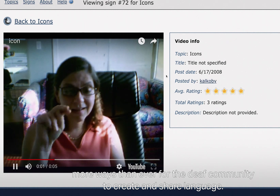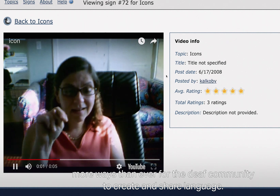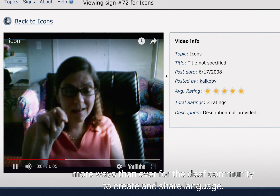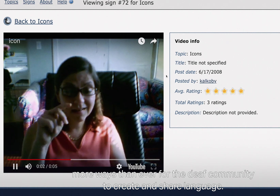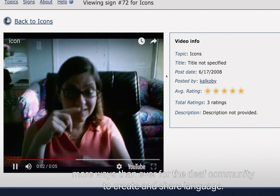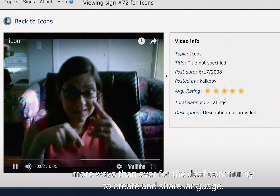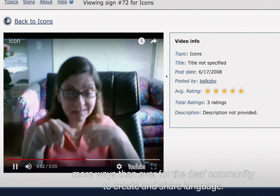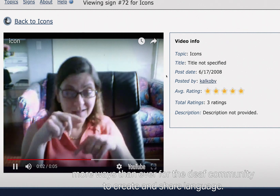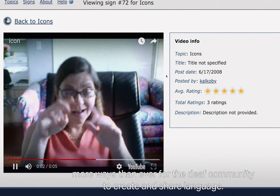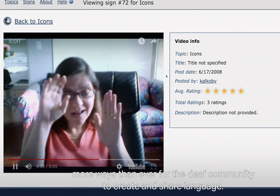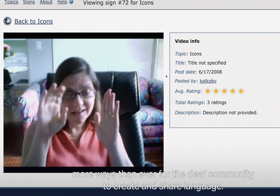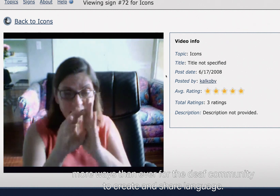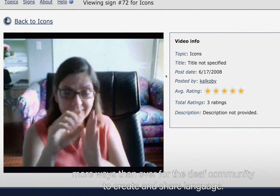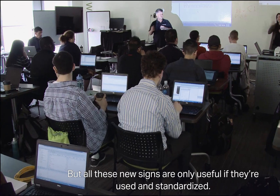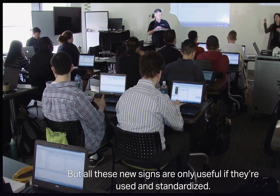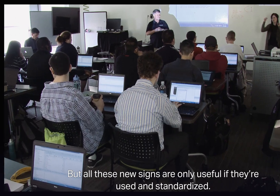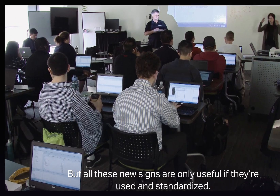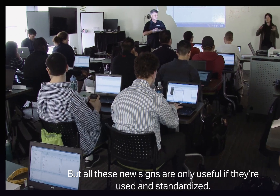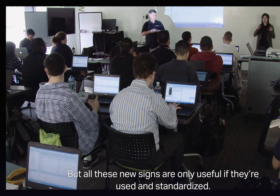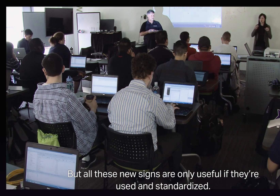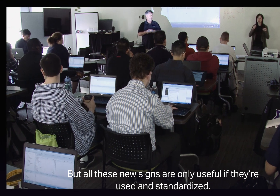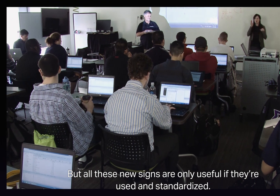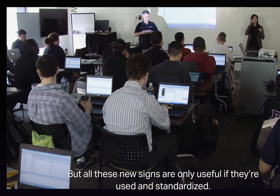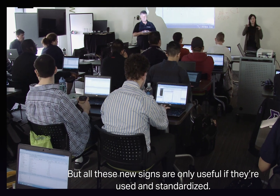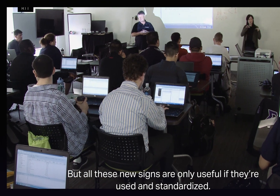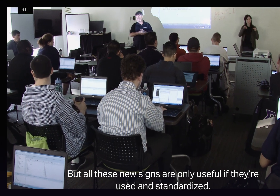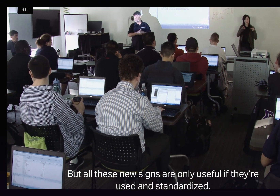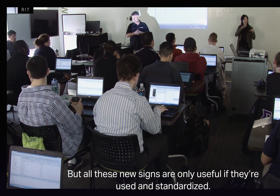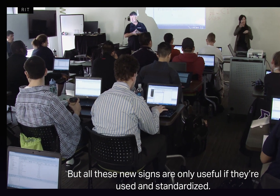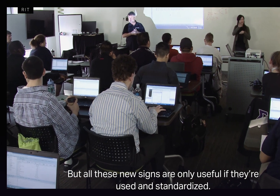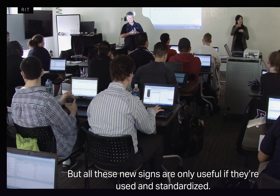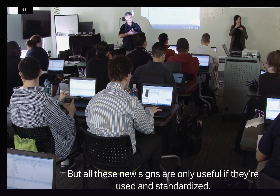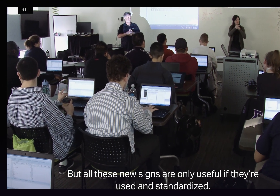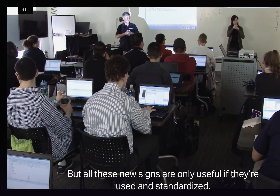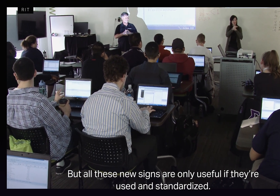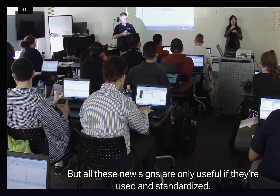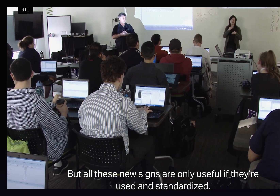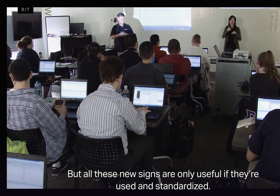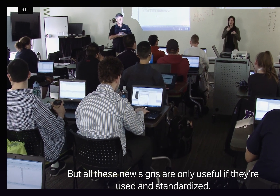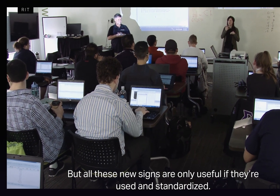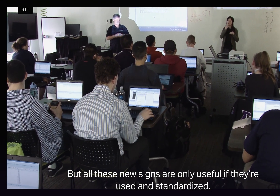create and share language. But all these new signs are only useful if they're used and standardized.